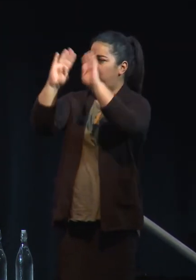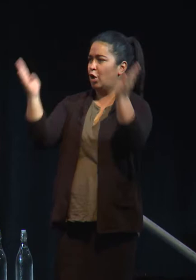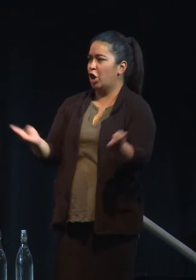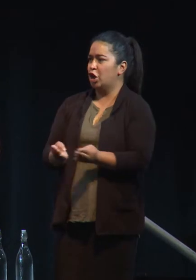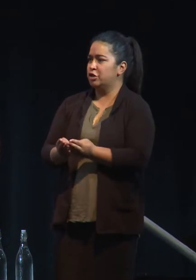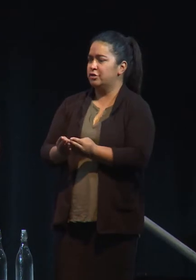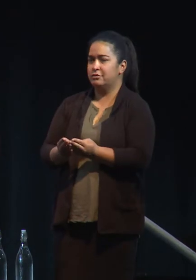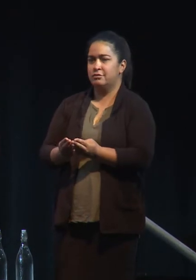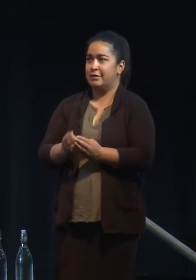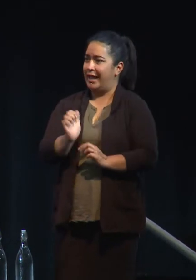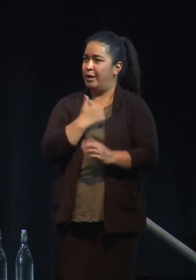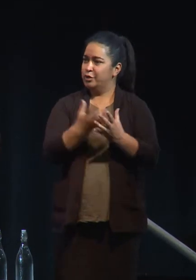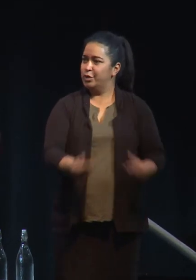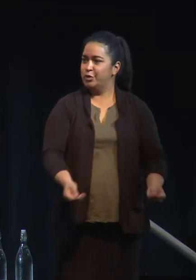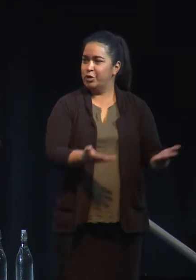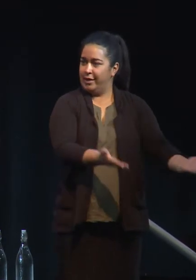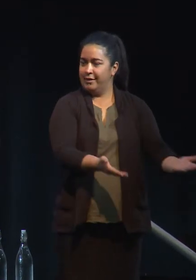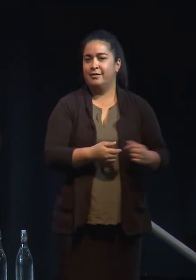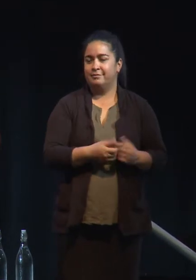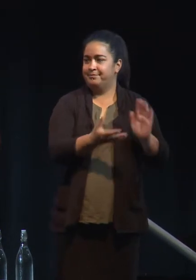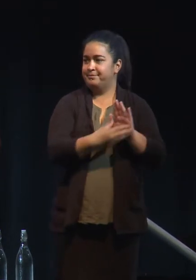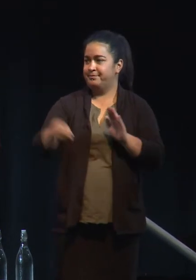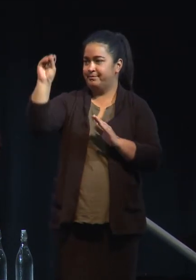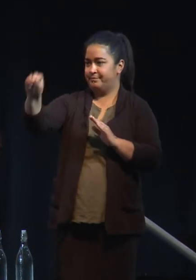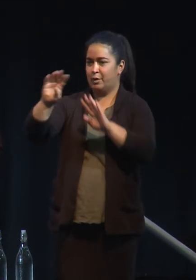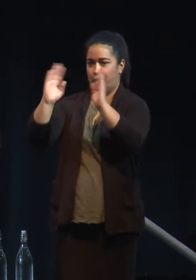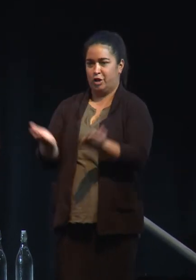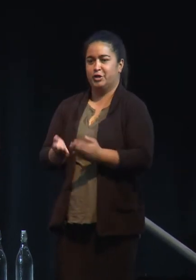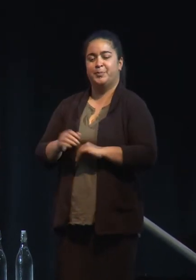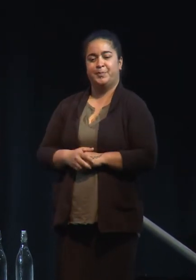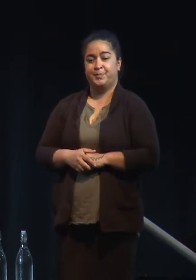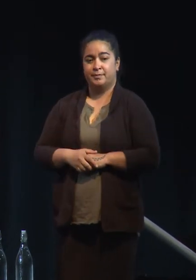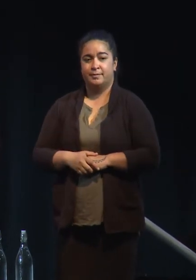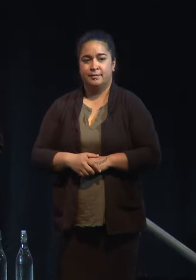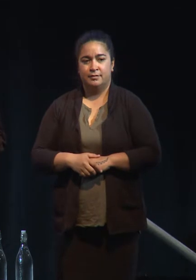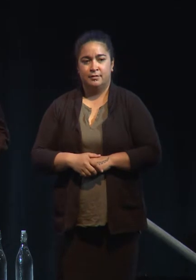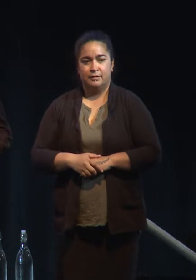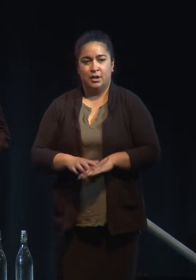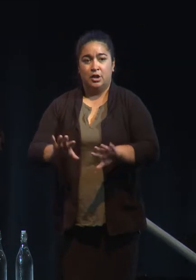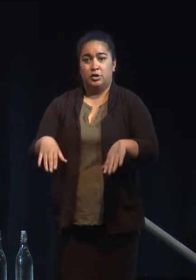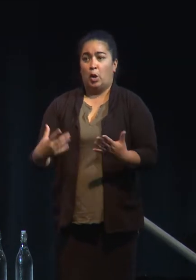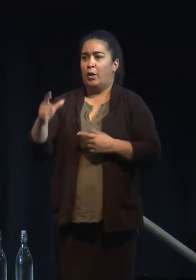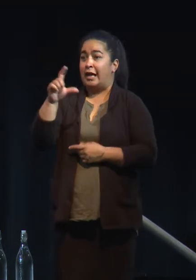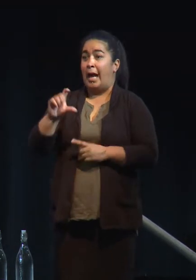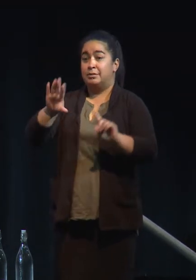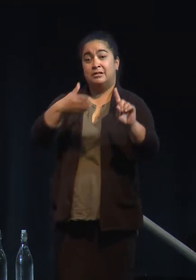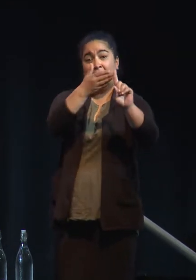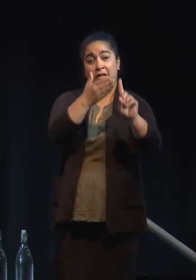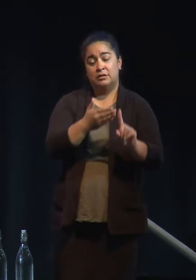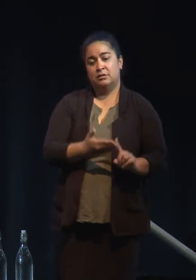the solution looks like. So the Paris Accords and the carbon targets are very